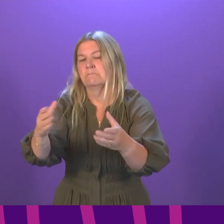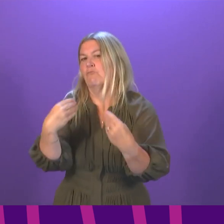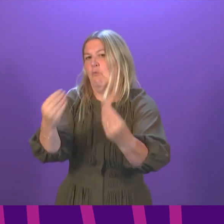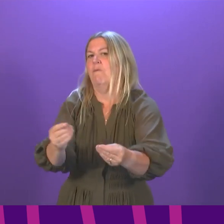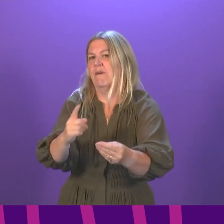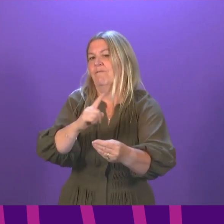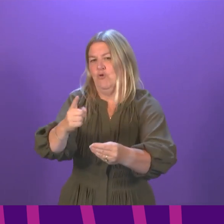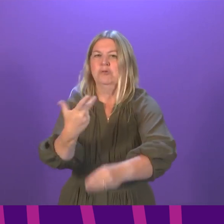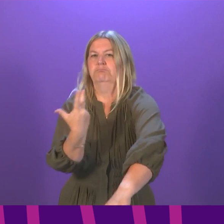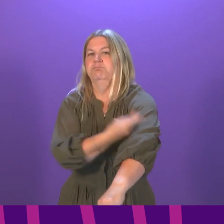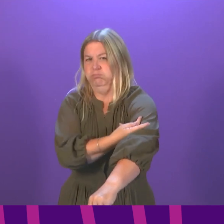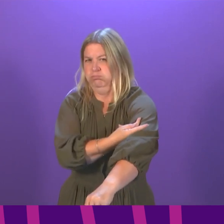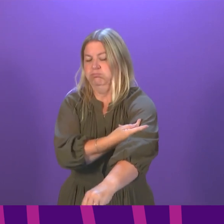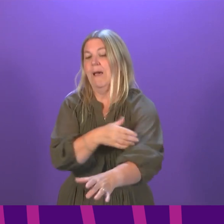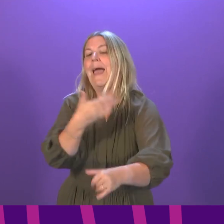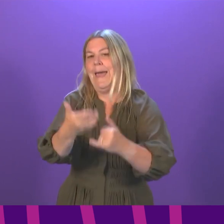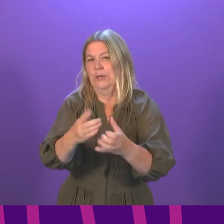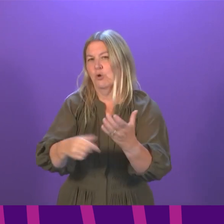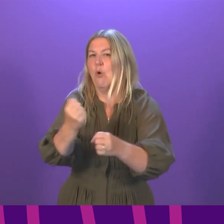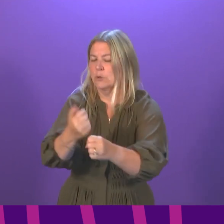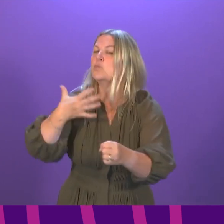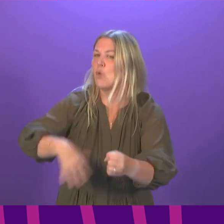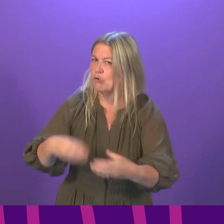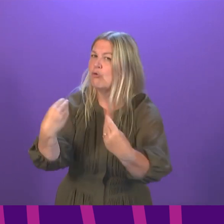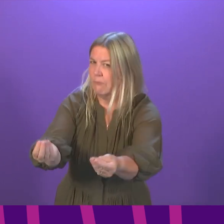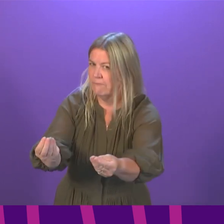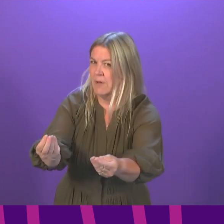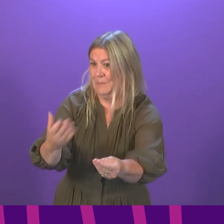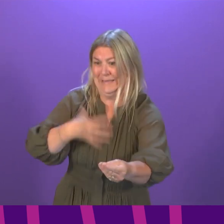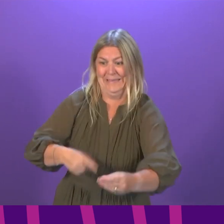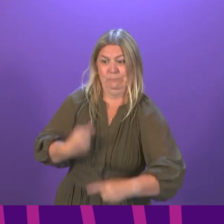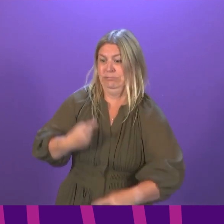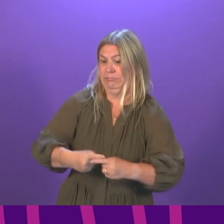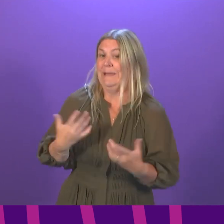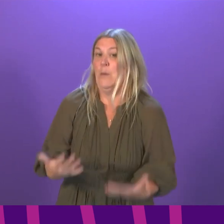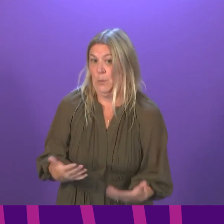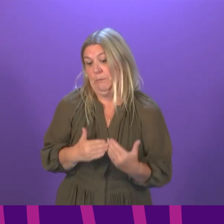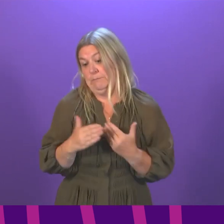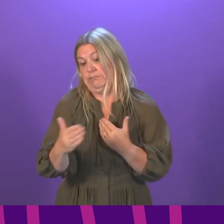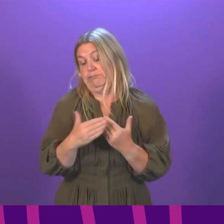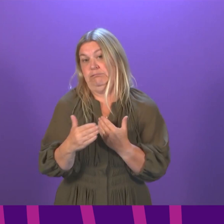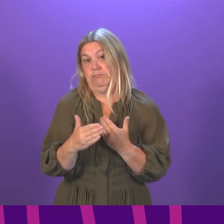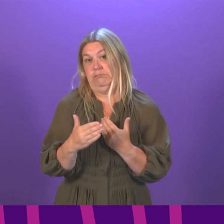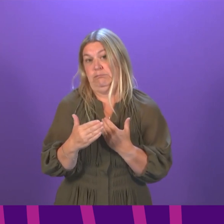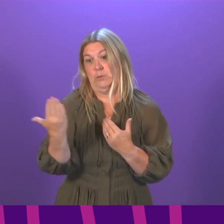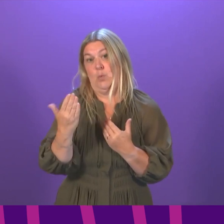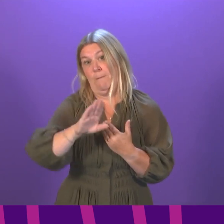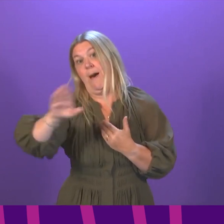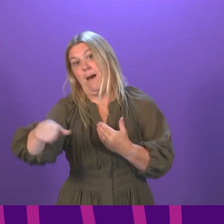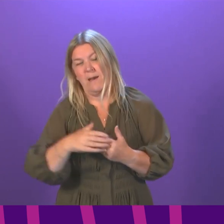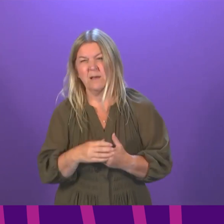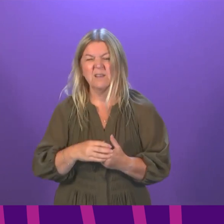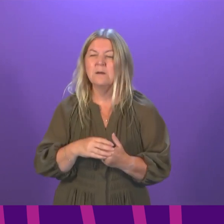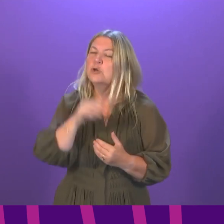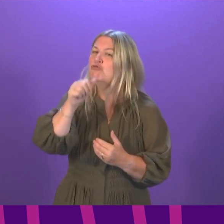by the end of August, but we want to do that as quickly as possible between now and school return. Of course, not all schools go back on